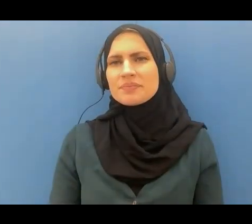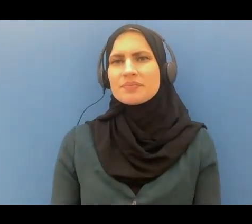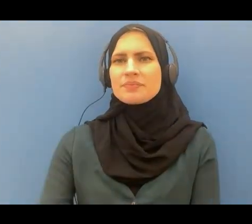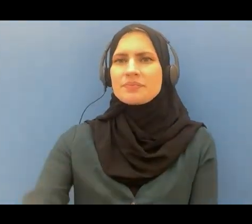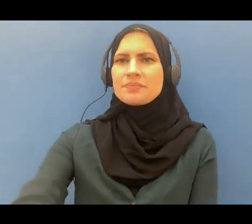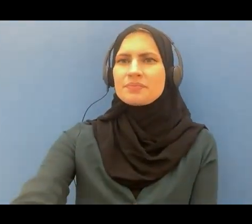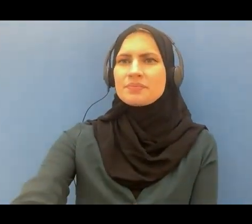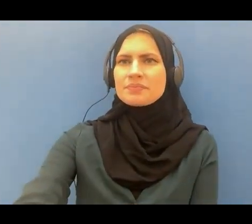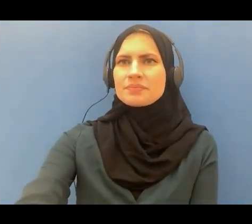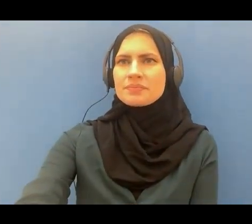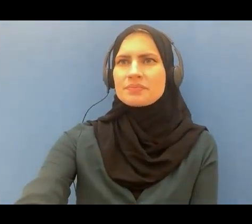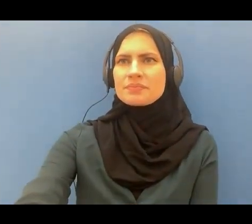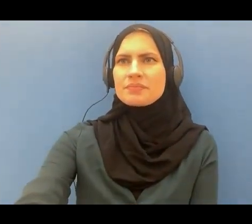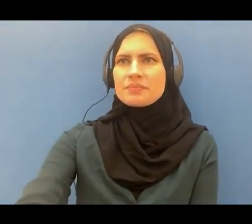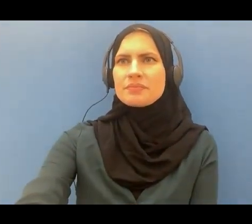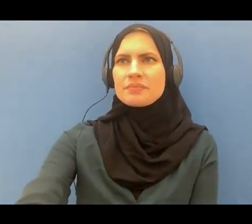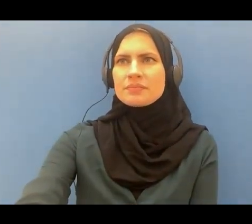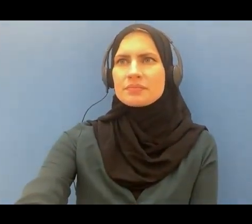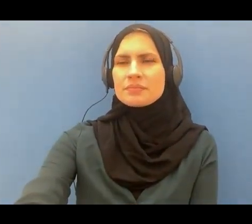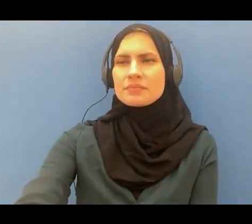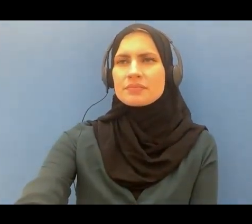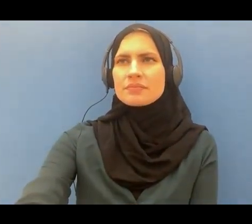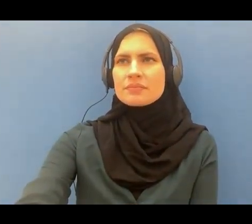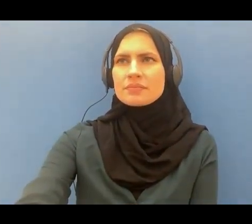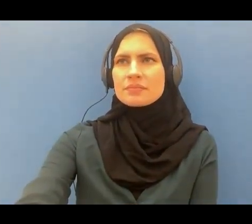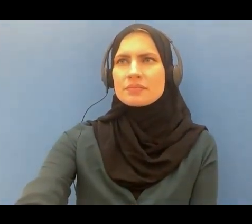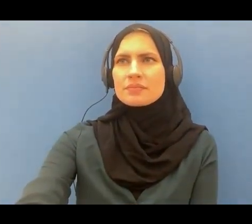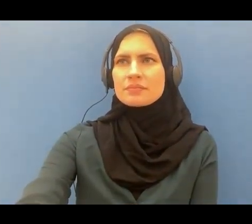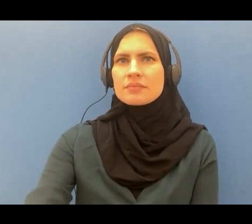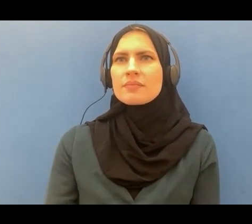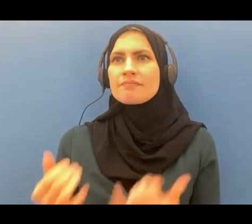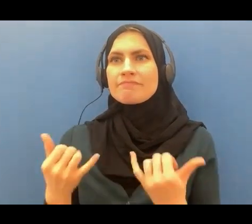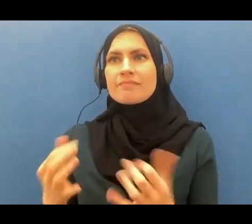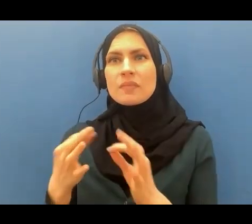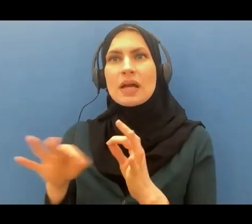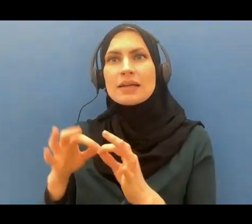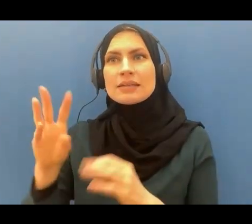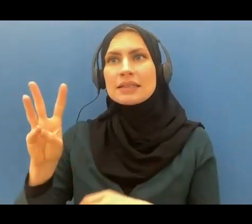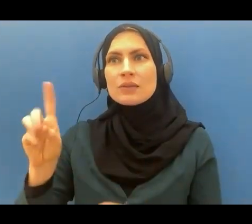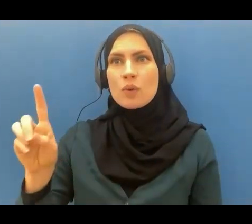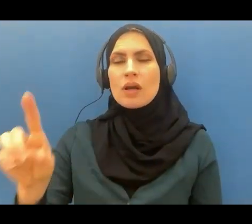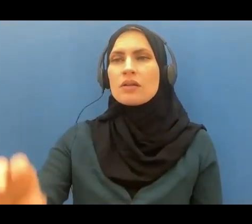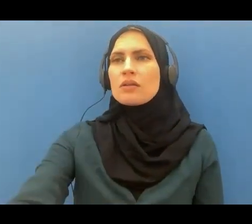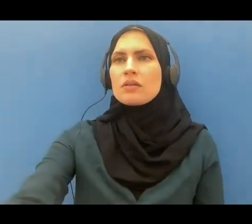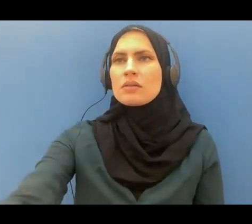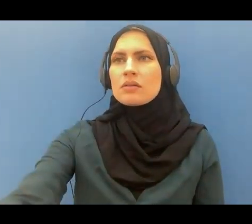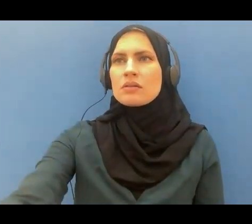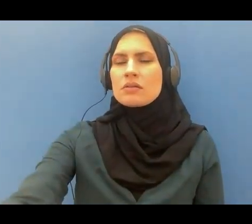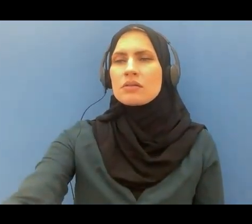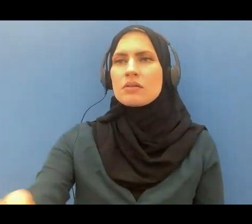on the other hand ayah 61 is saying then Allah will deliver and give